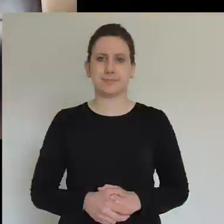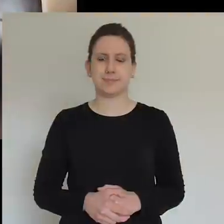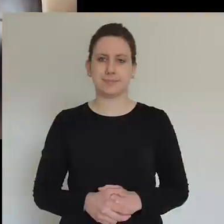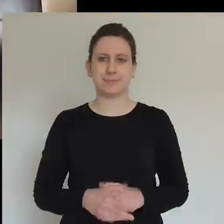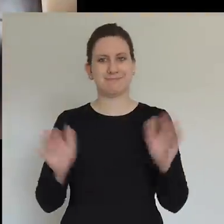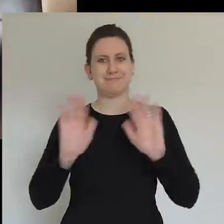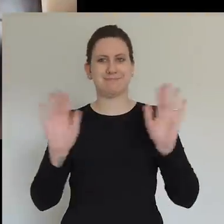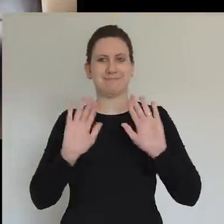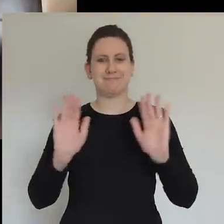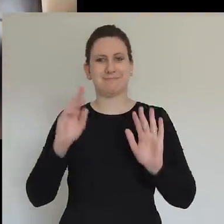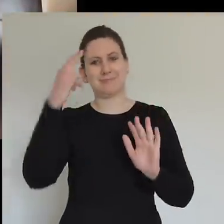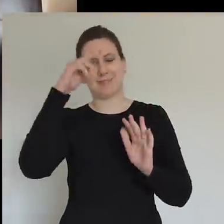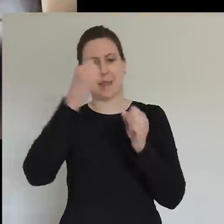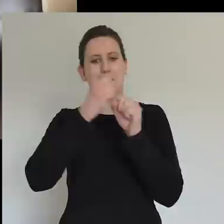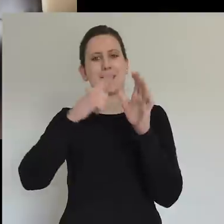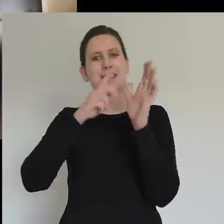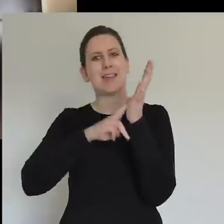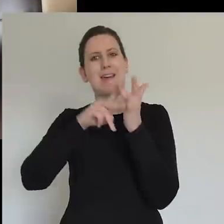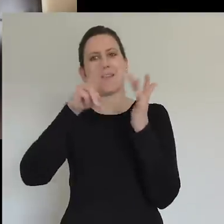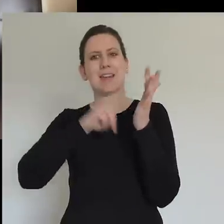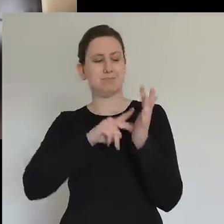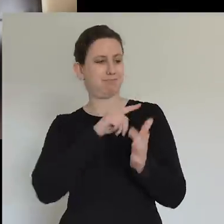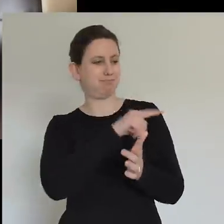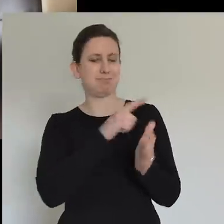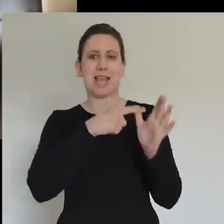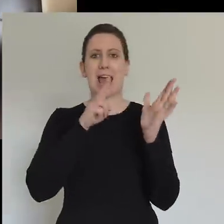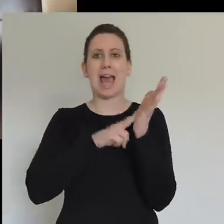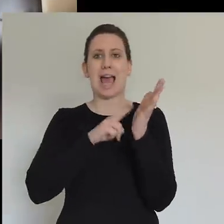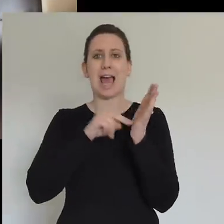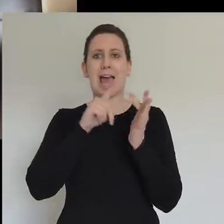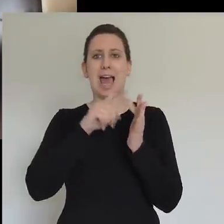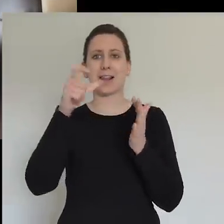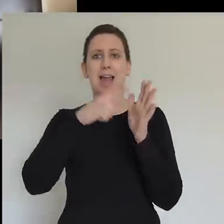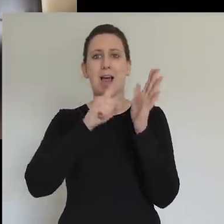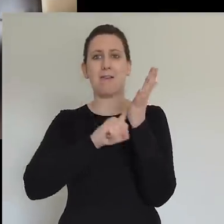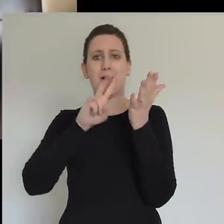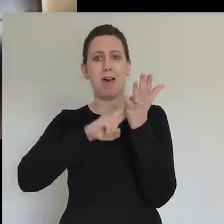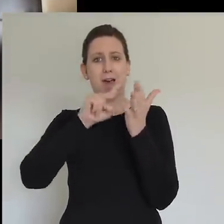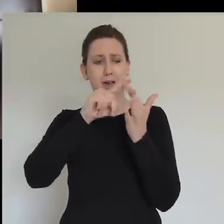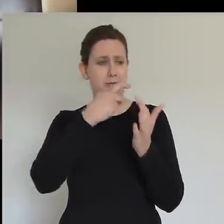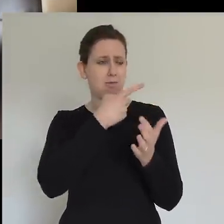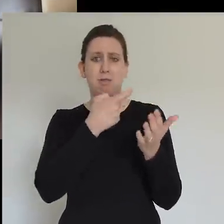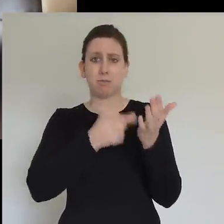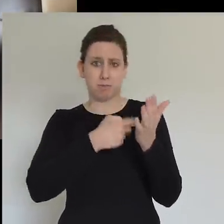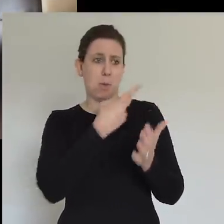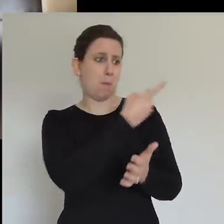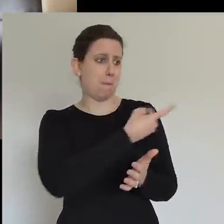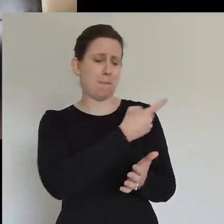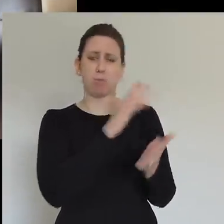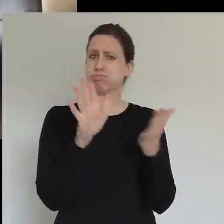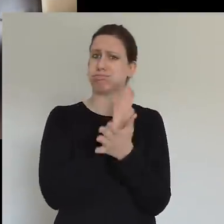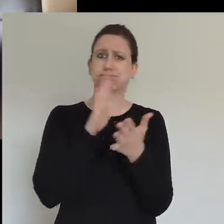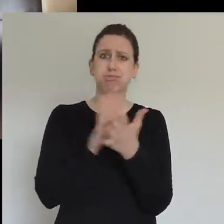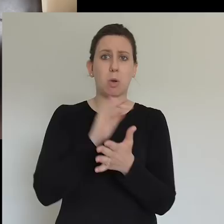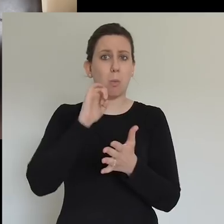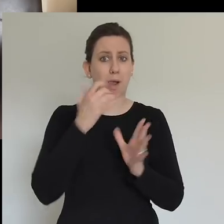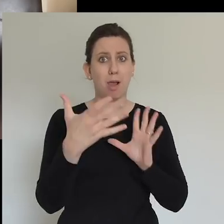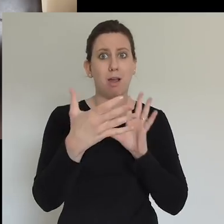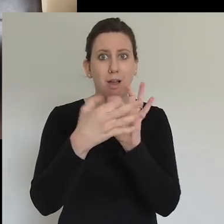Hi, we're Gavin and Ann Calver and we are absolutely delighted to be spending the next few mornings with you. We're going to be exploring this book,